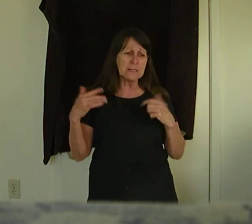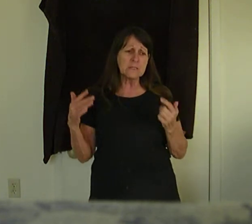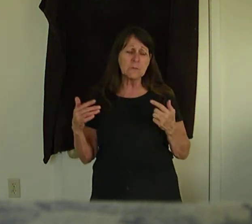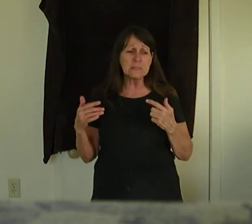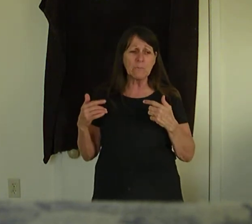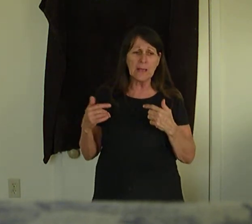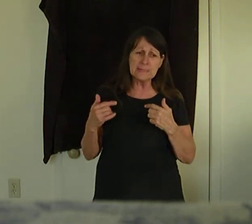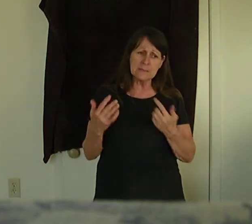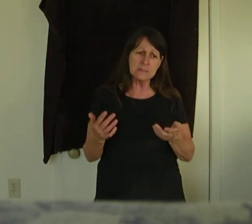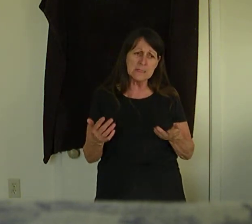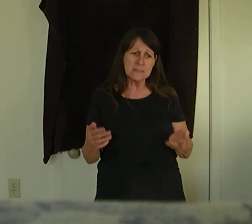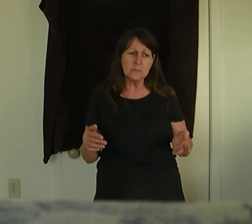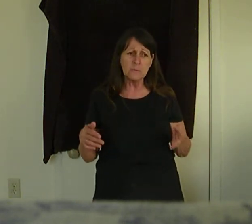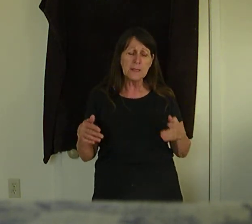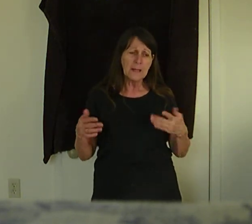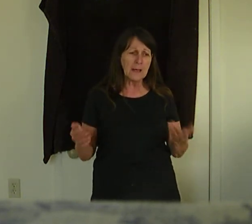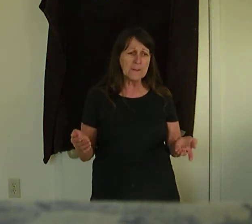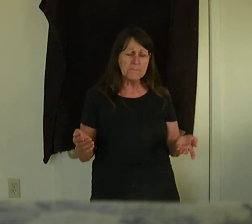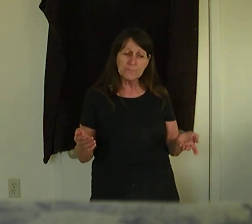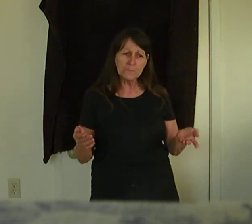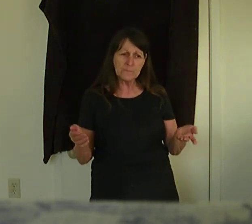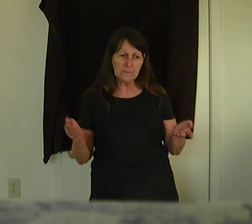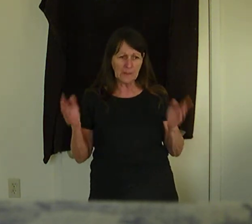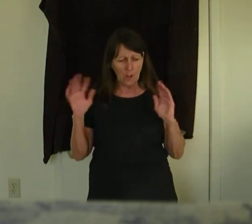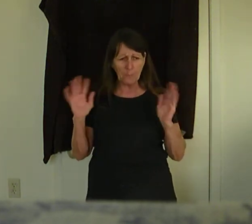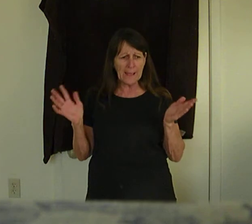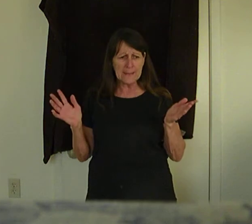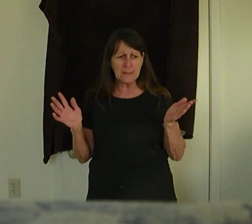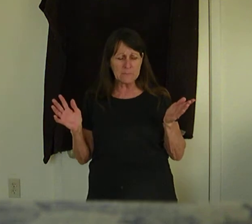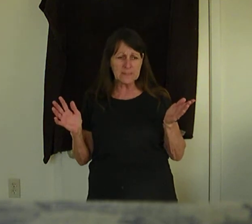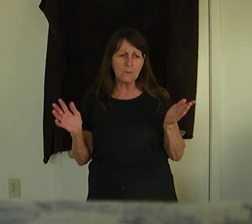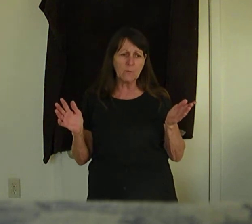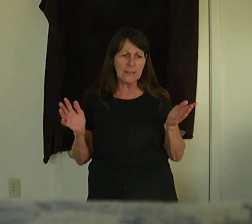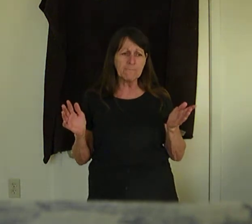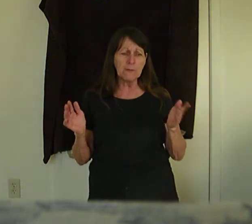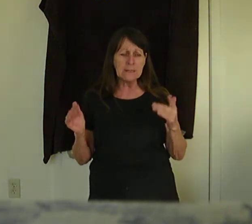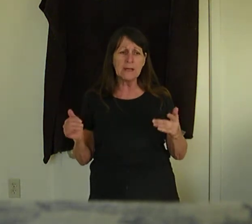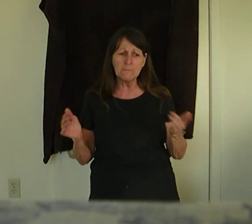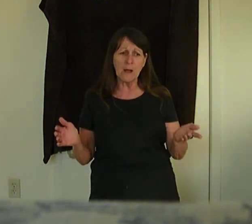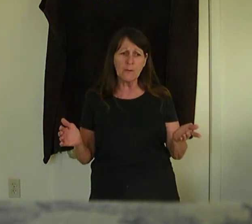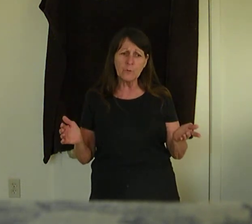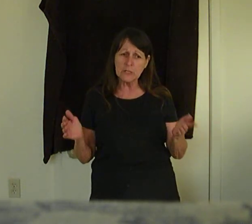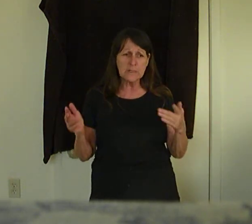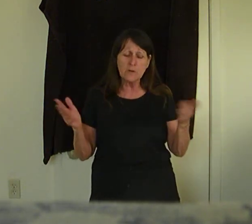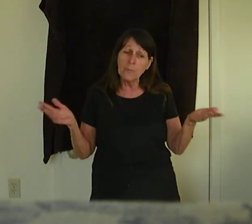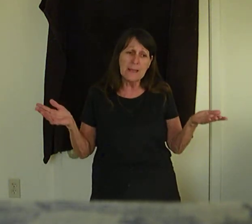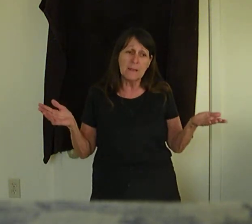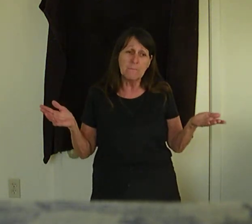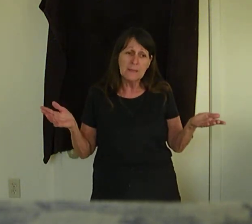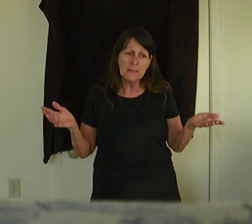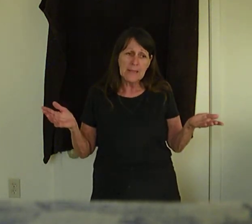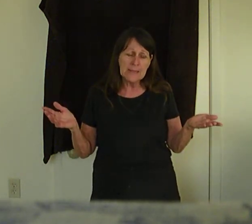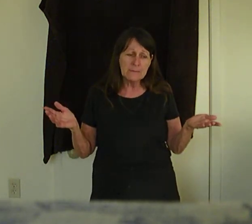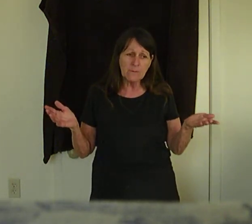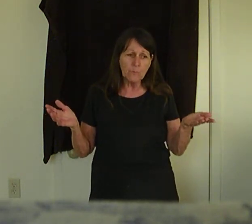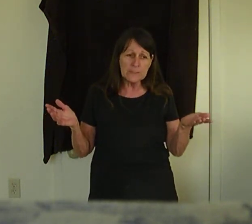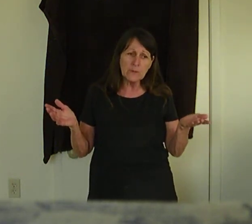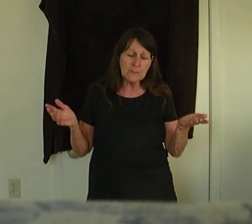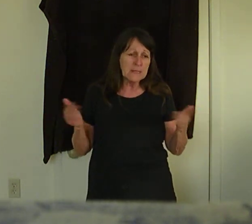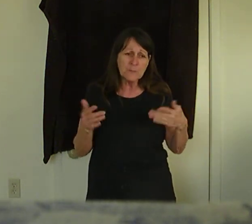to us and he tells us to obey him. So if we love God, we're just going to obey him. And we do it because we